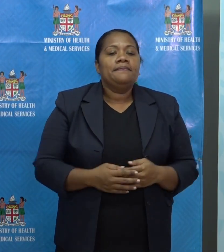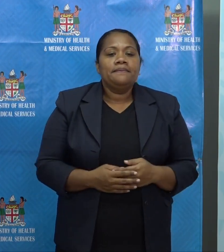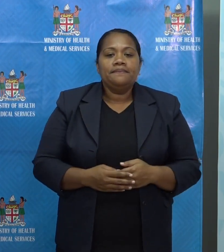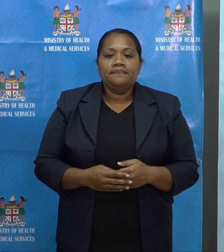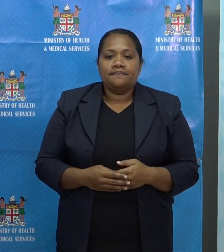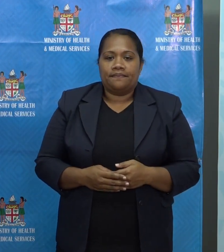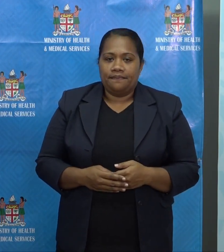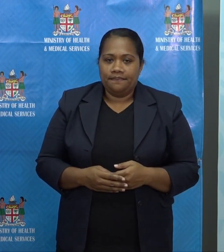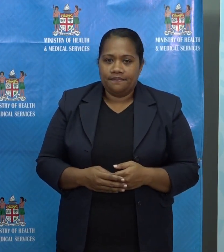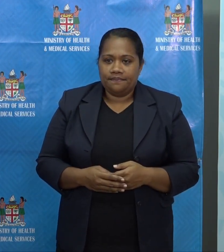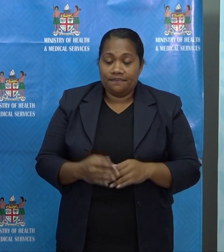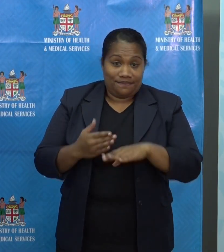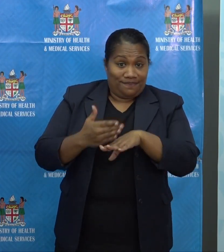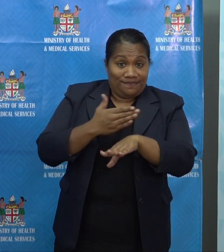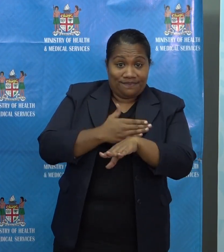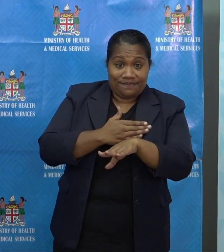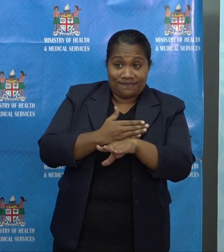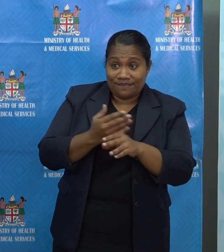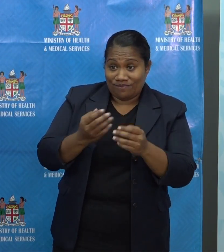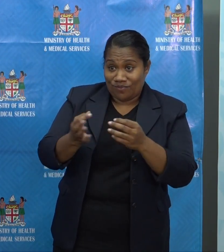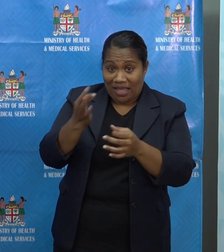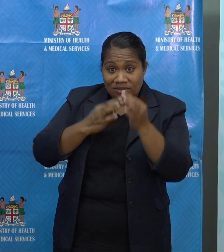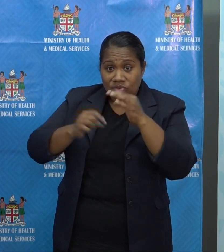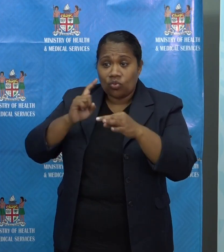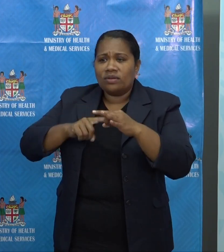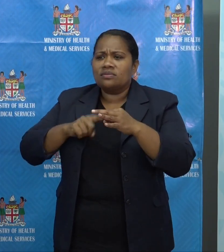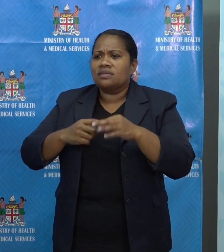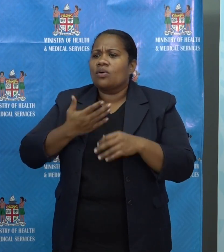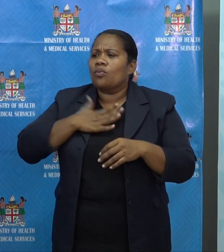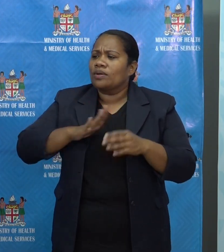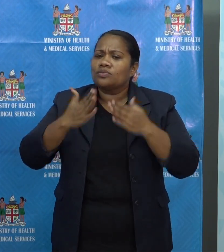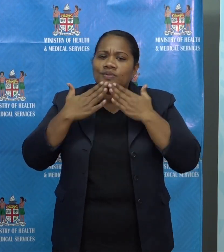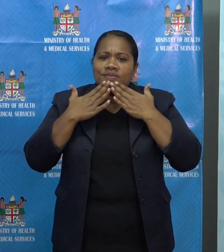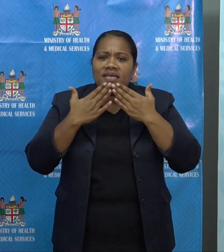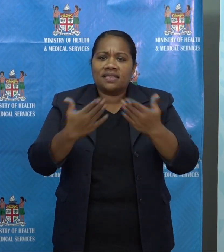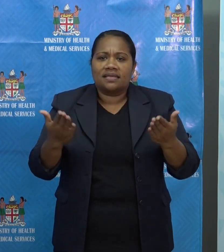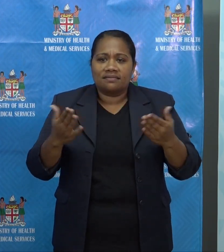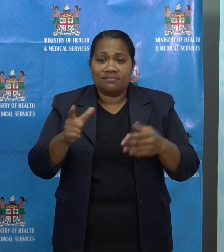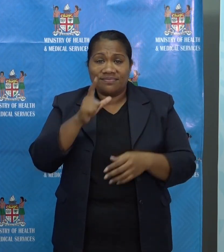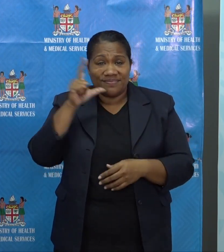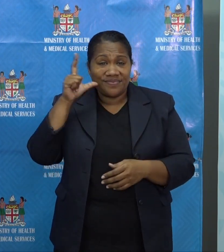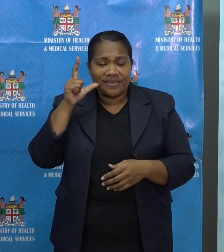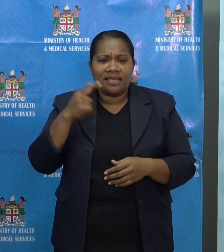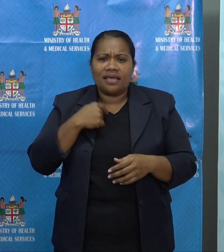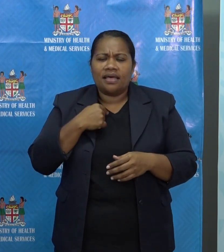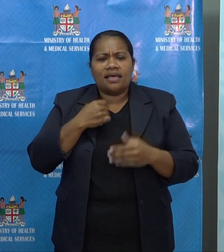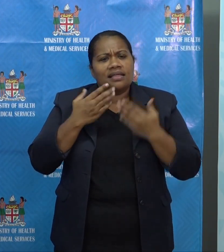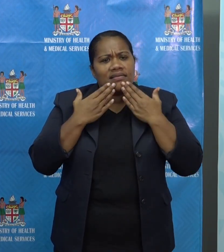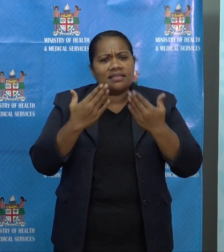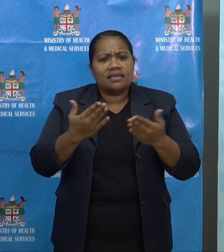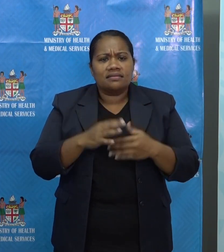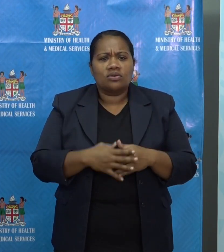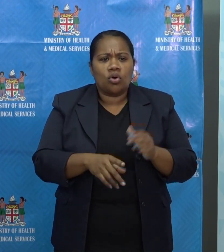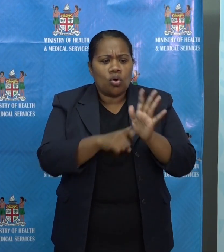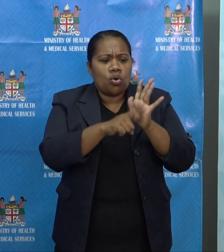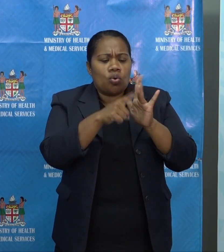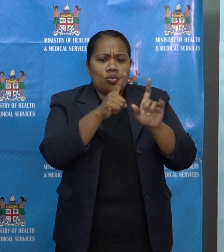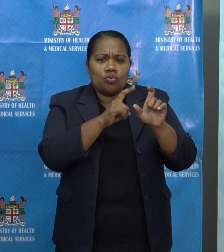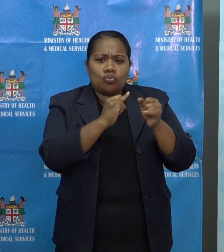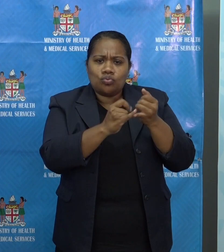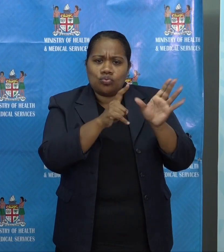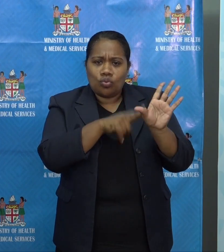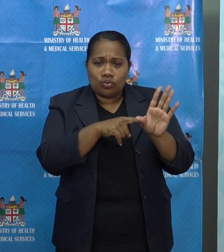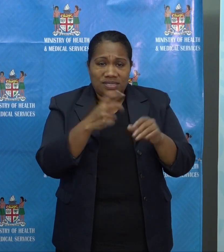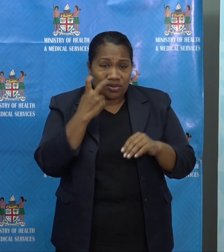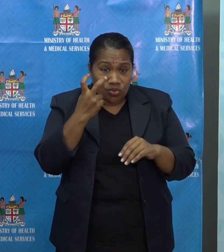Before I take any questions, or before we finish, I just also want to thank yesterday I thanked Rosie Tours and Pacific